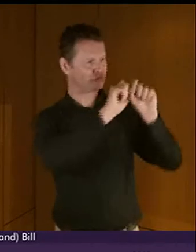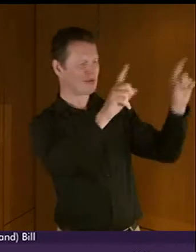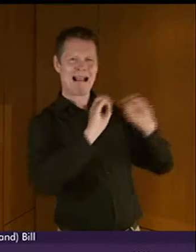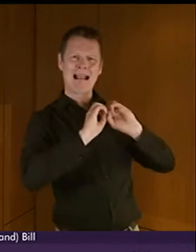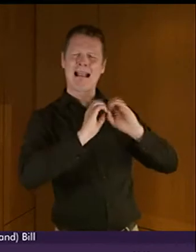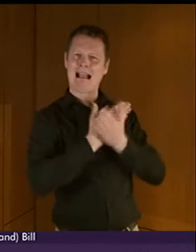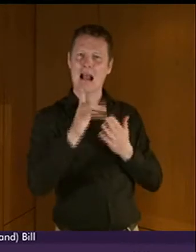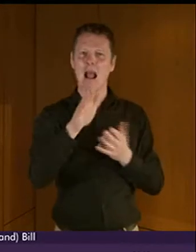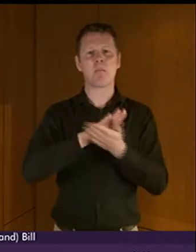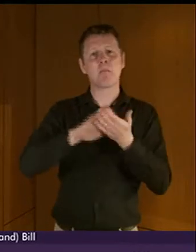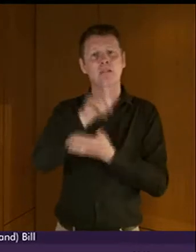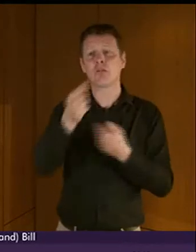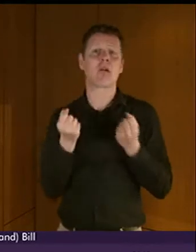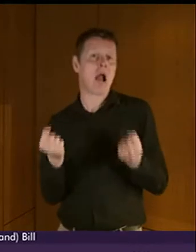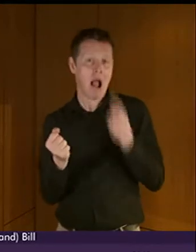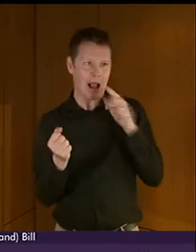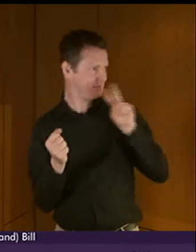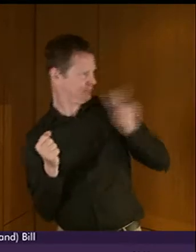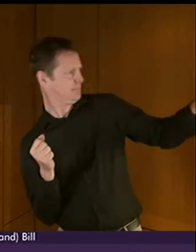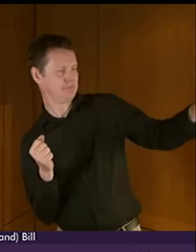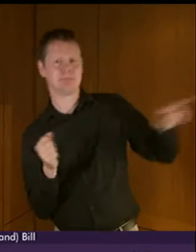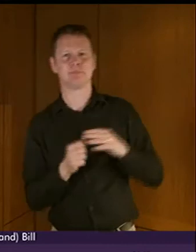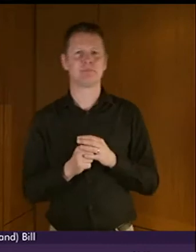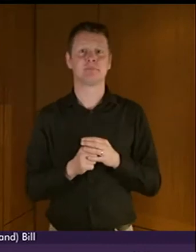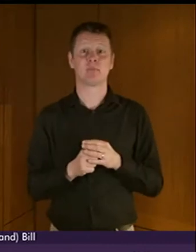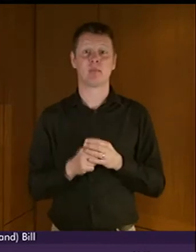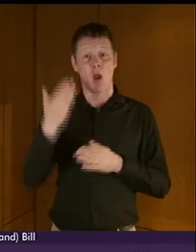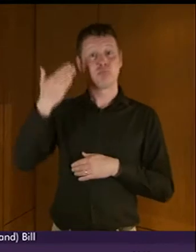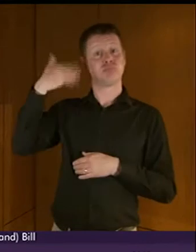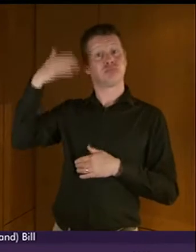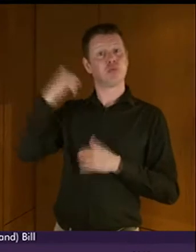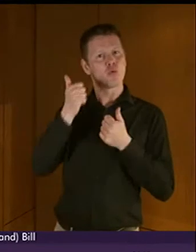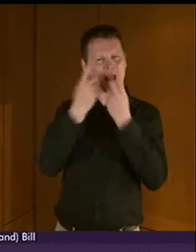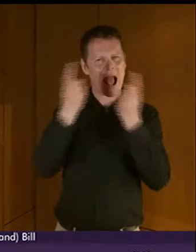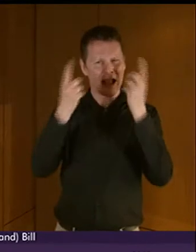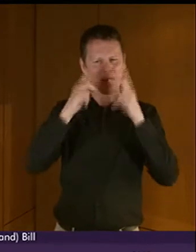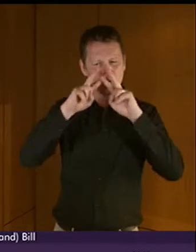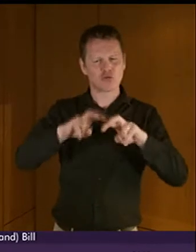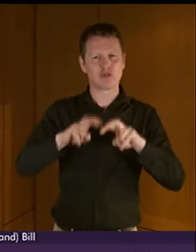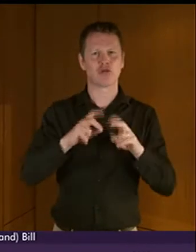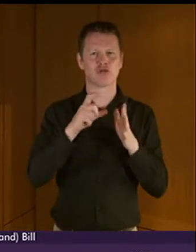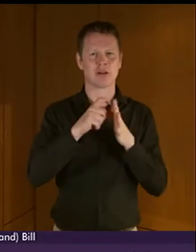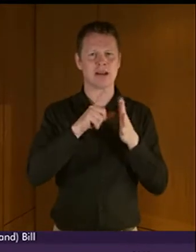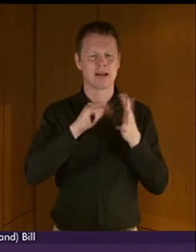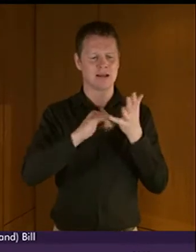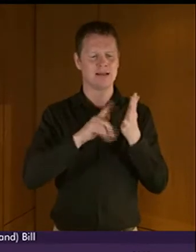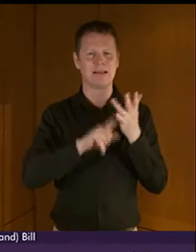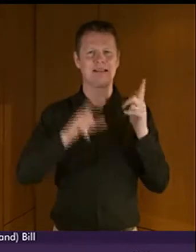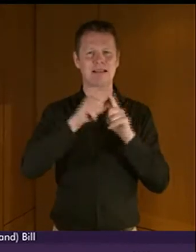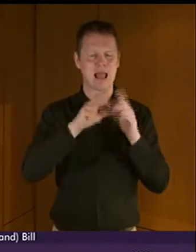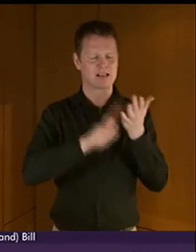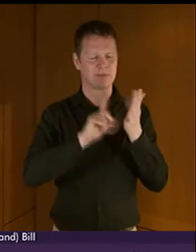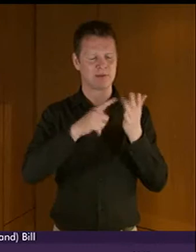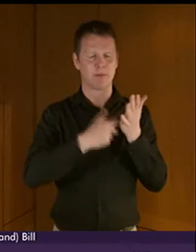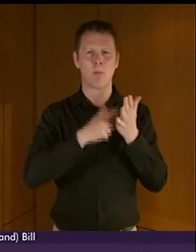academic research has been done. Desmond Morris produced a wonderful book called Man Watching, which was essentially